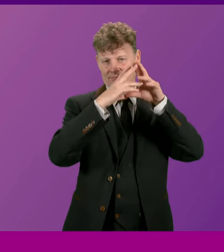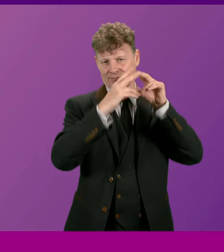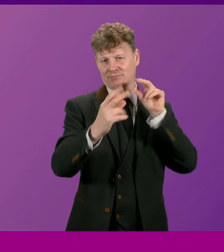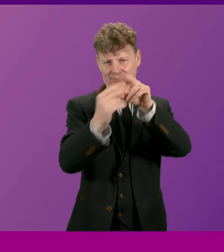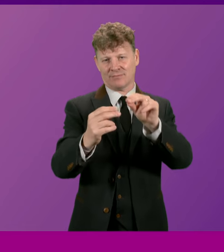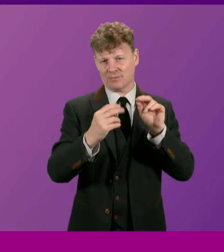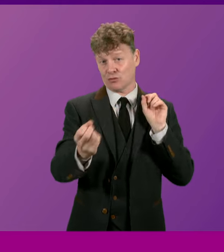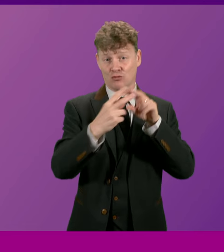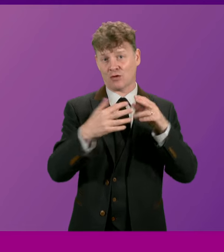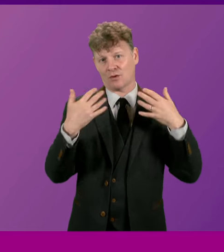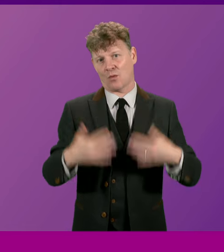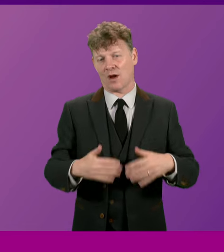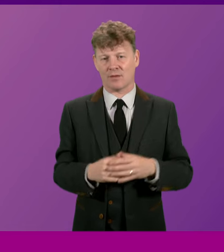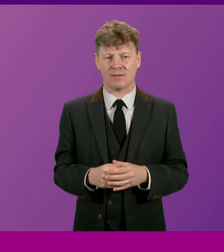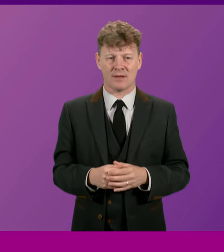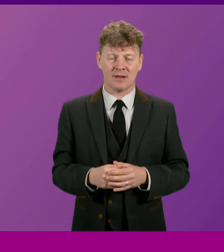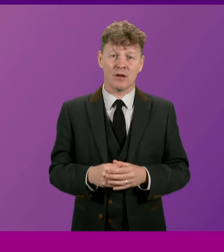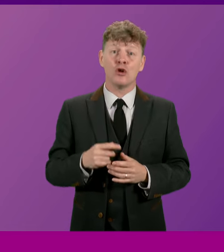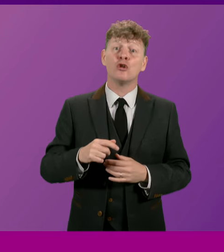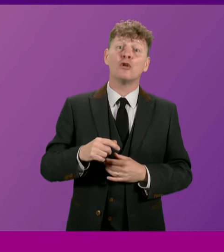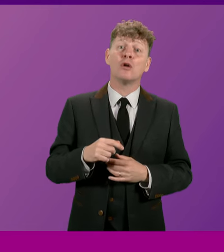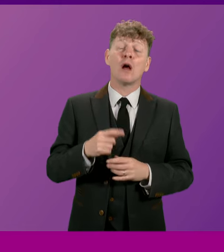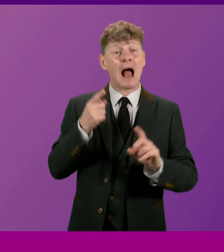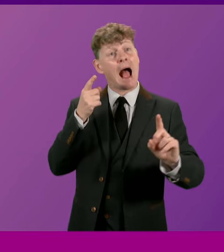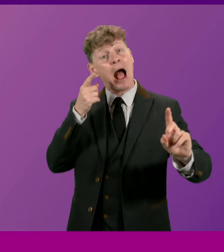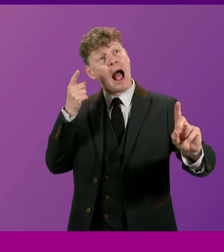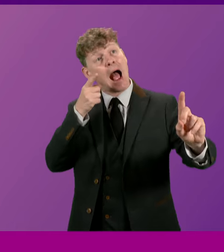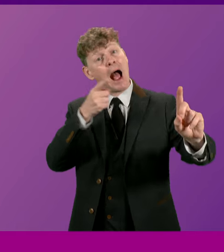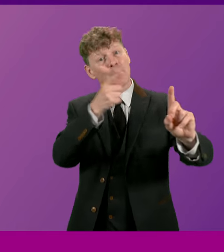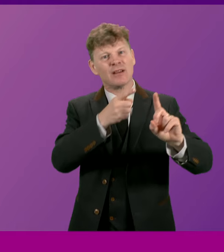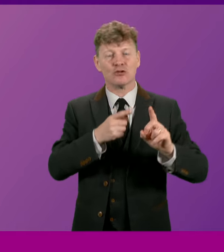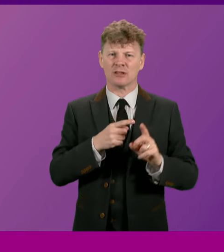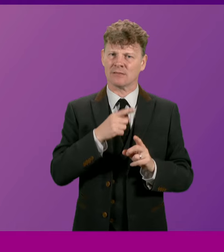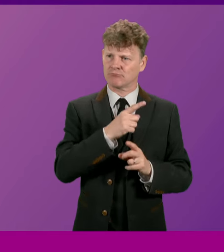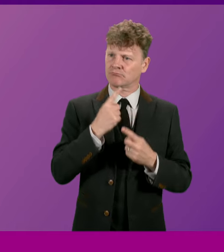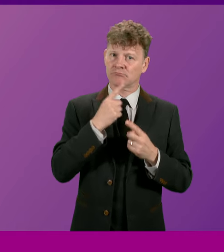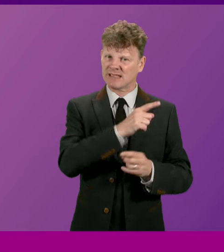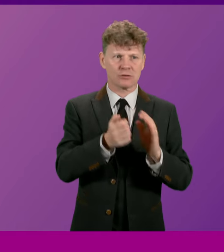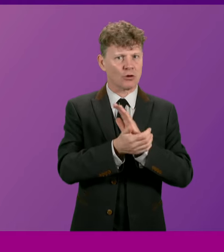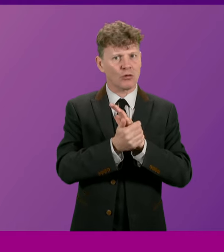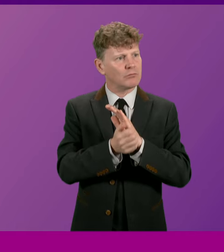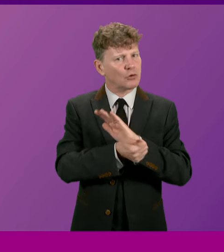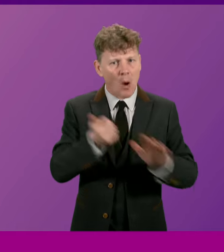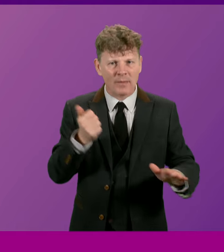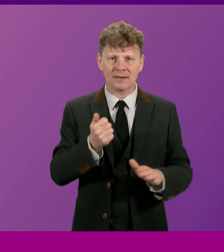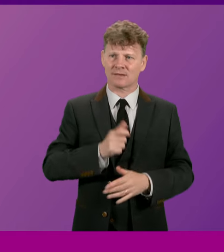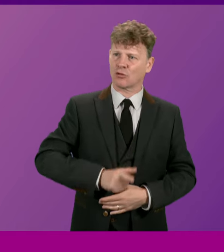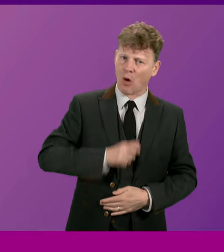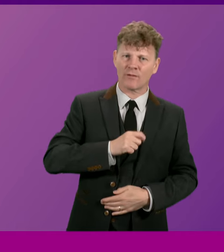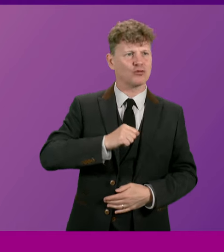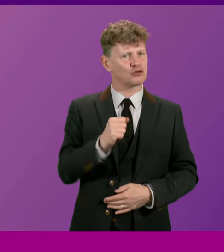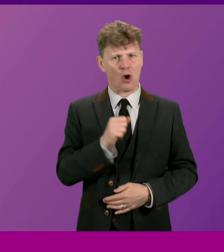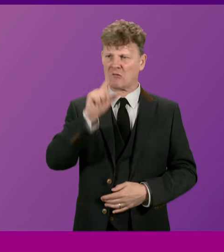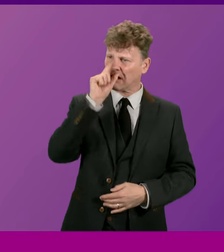Ambition in devolved politics was a statement of competence and confidence in what Scotland could